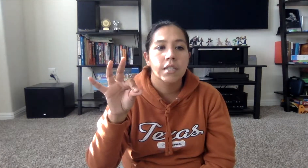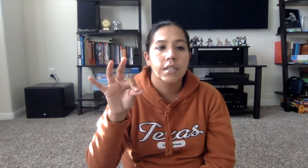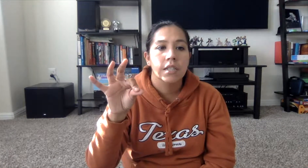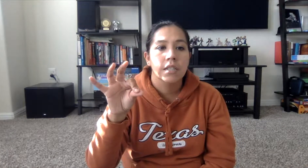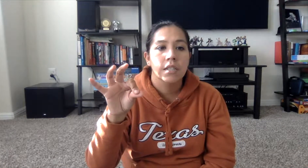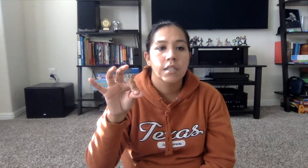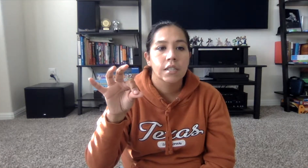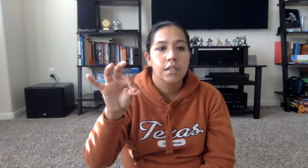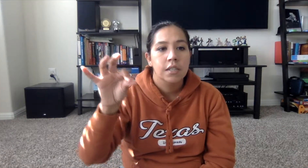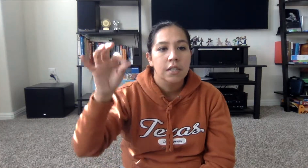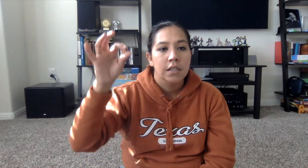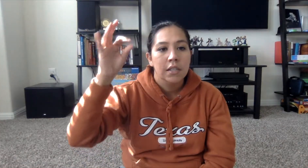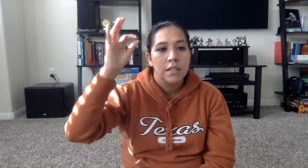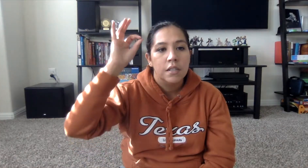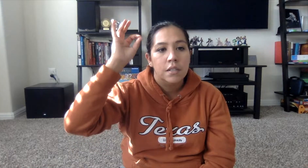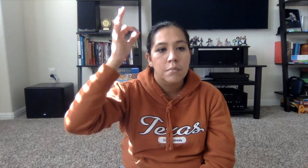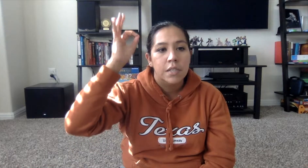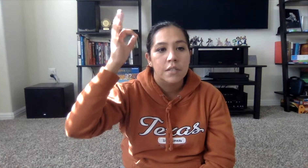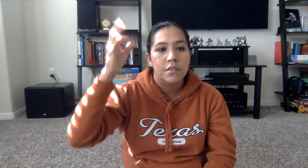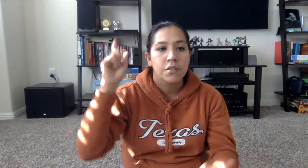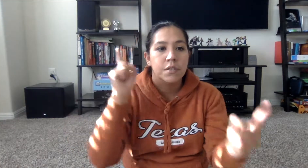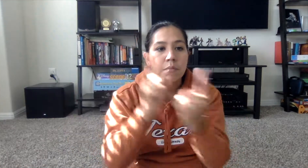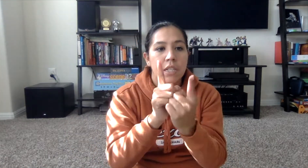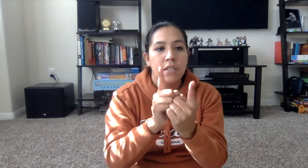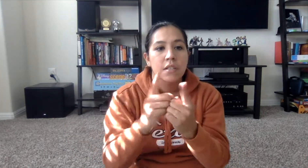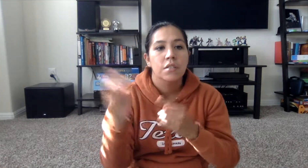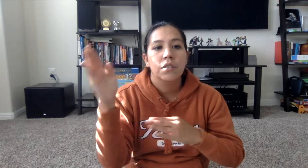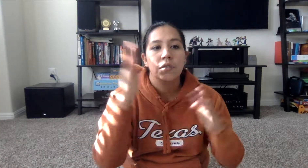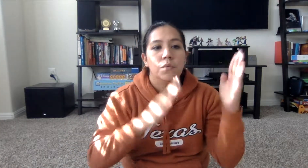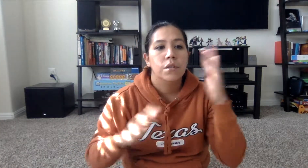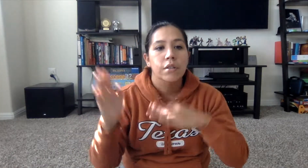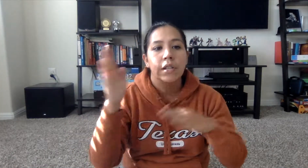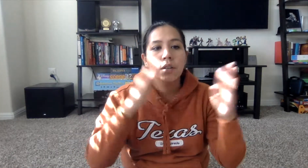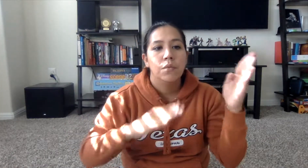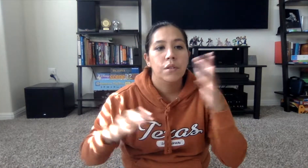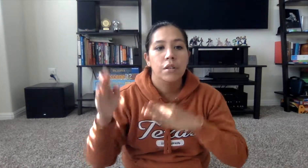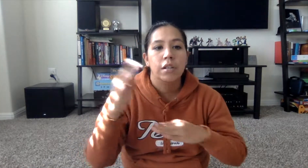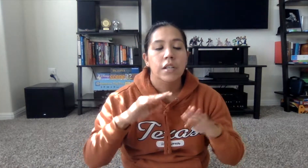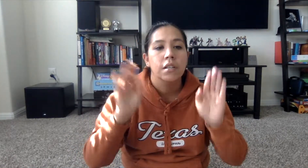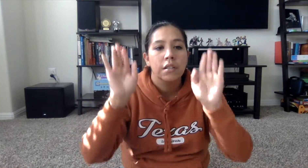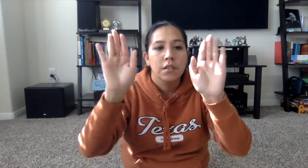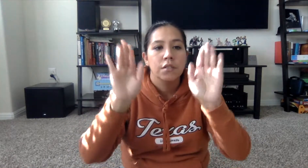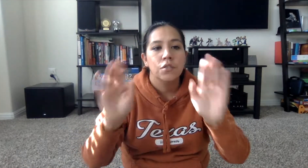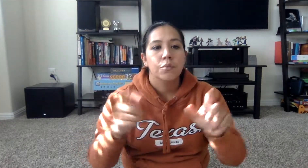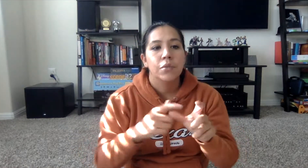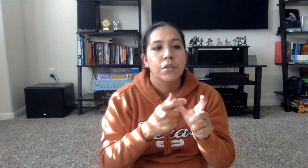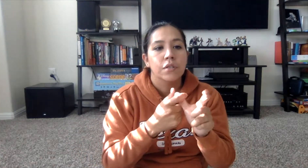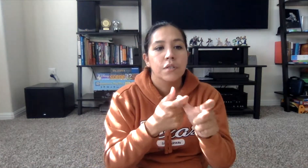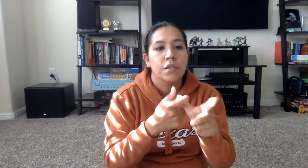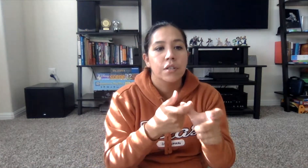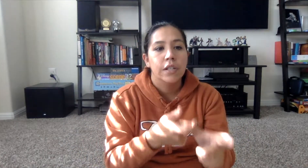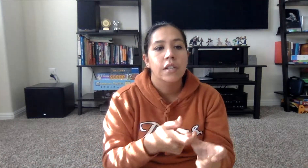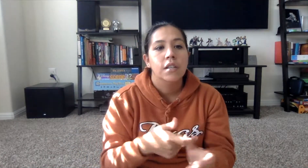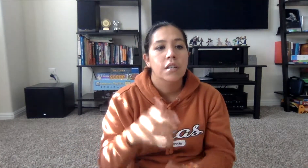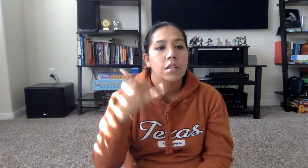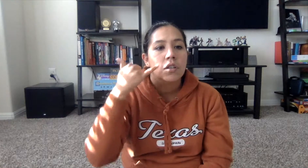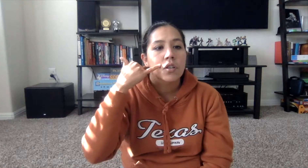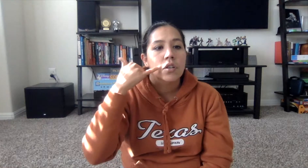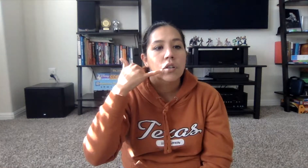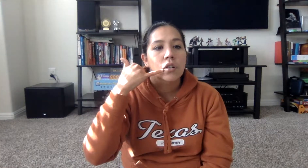ministers meet worry worry super scurry call